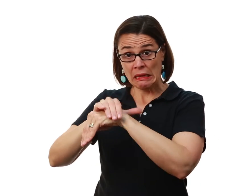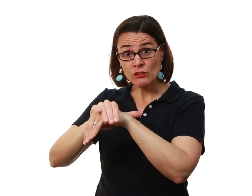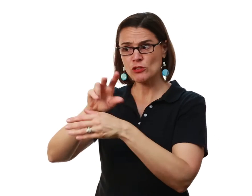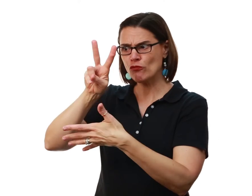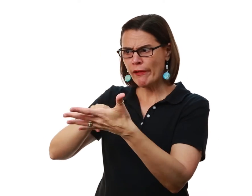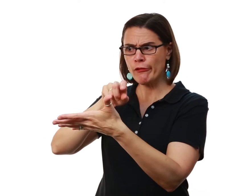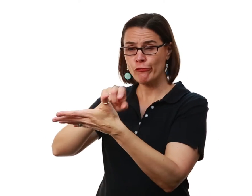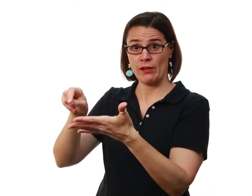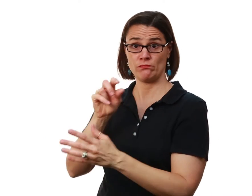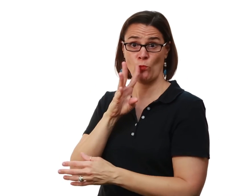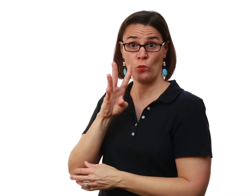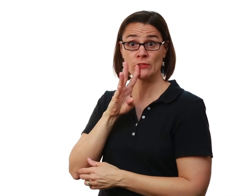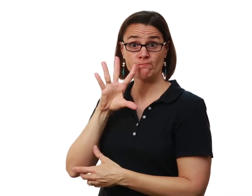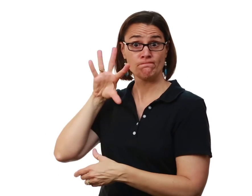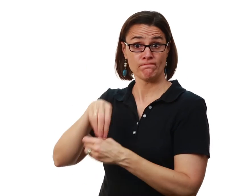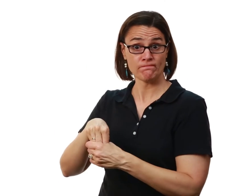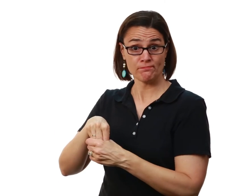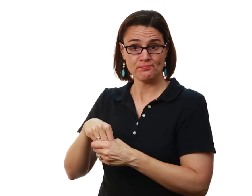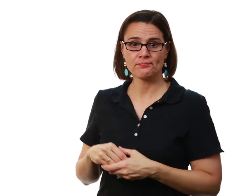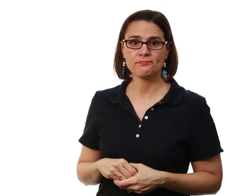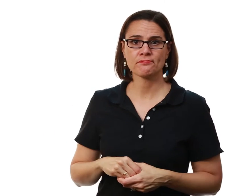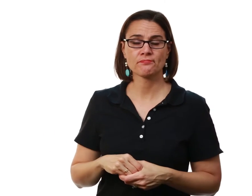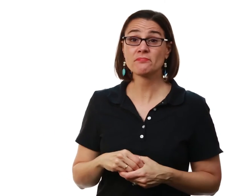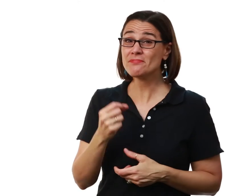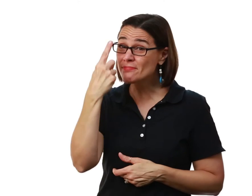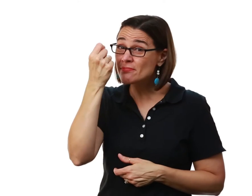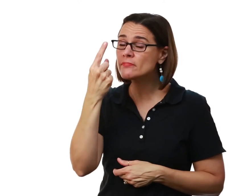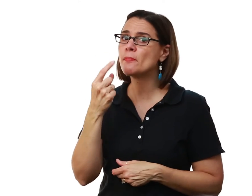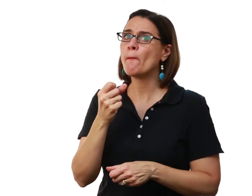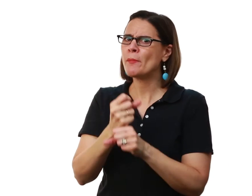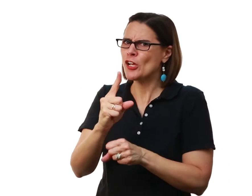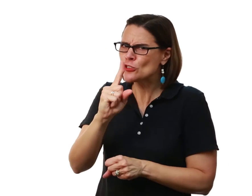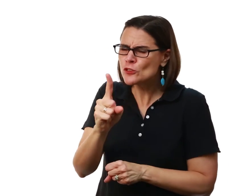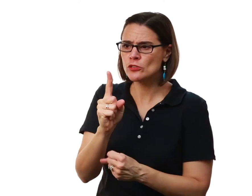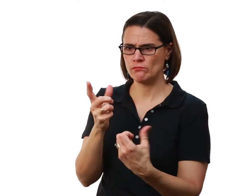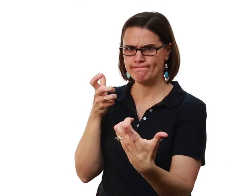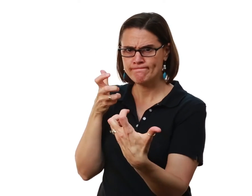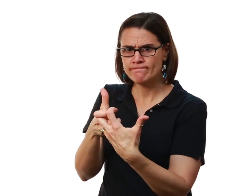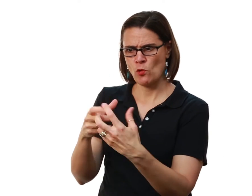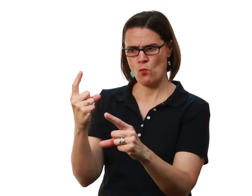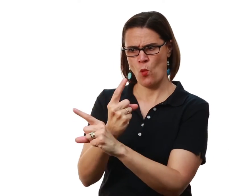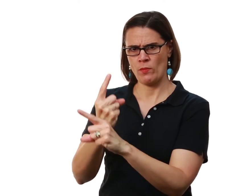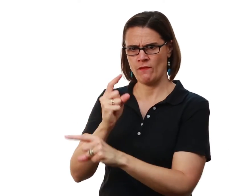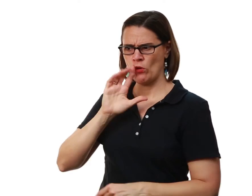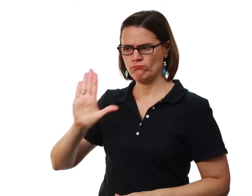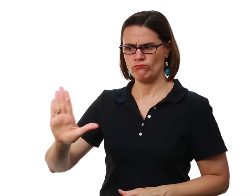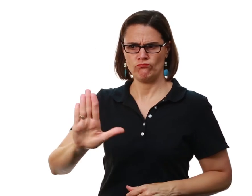with English, we are going to focus on reading and writing And spoken English if appropriate We need to make sure that we are fitting the appropriate needs